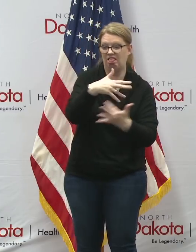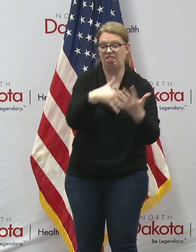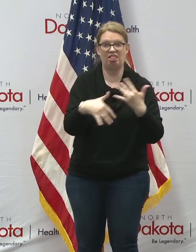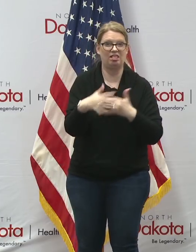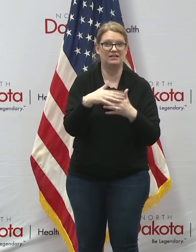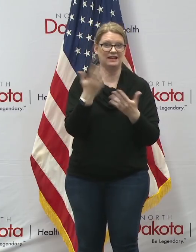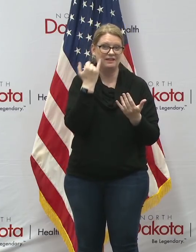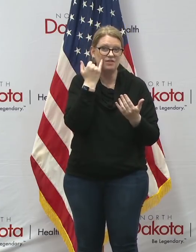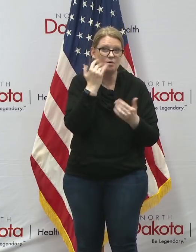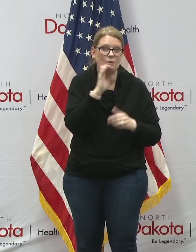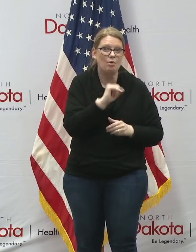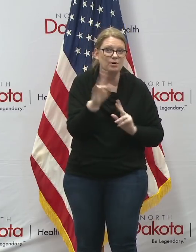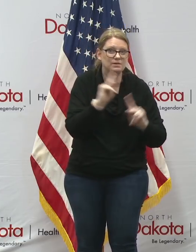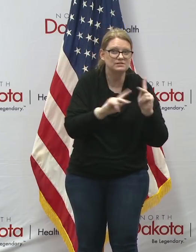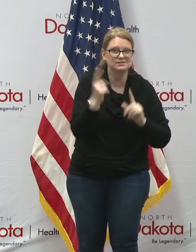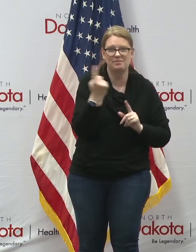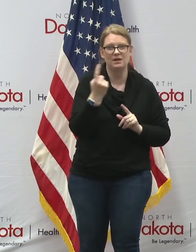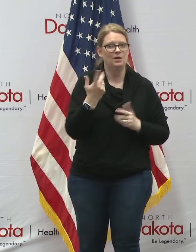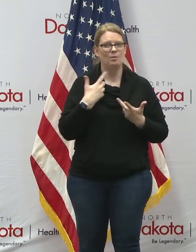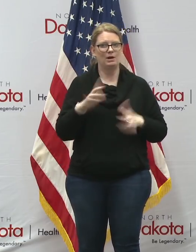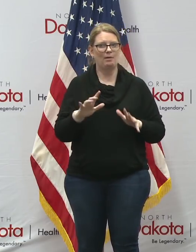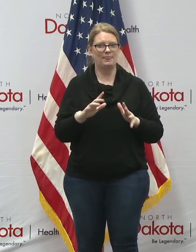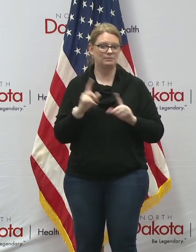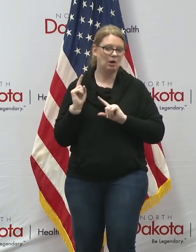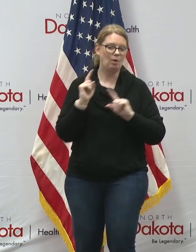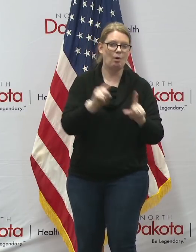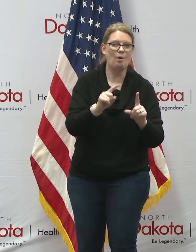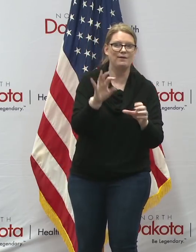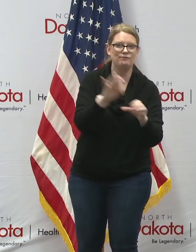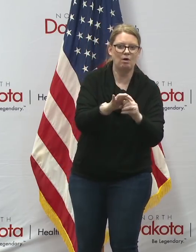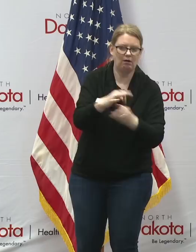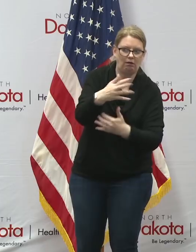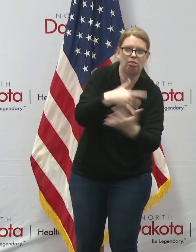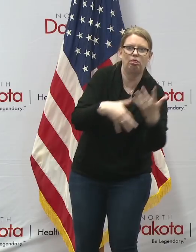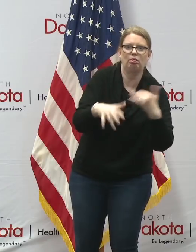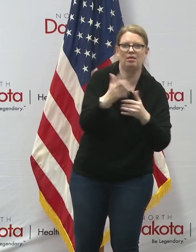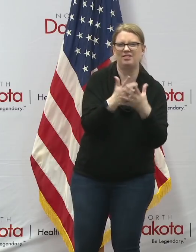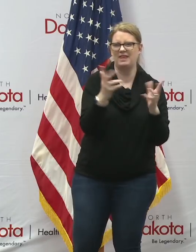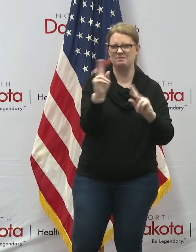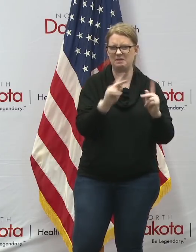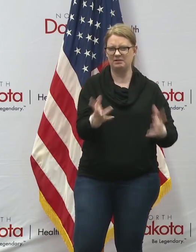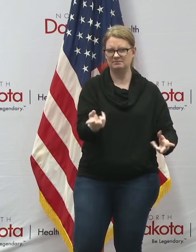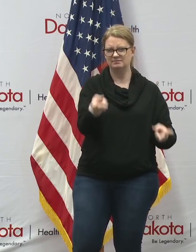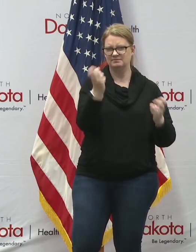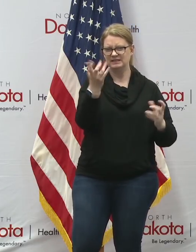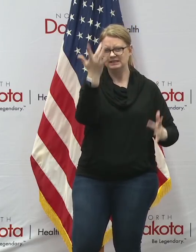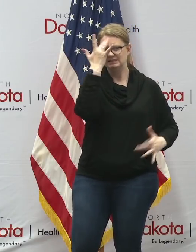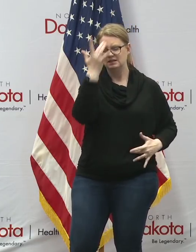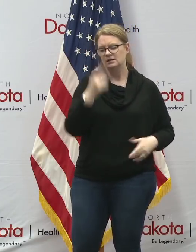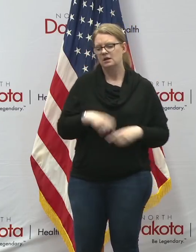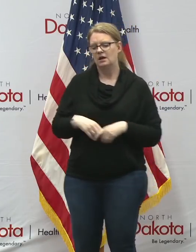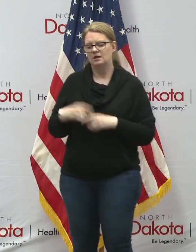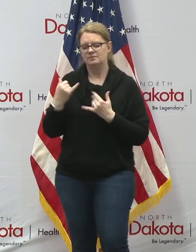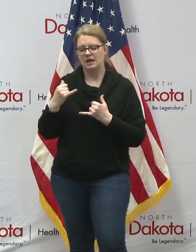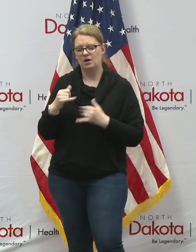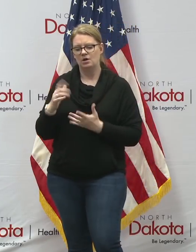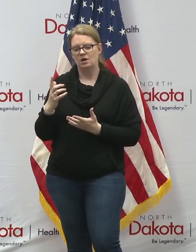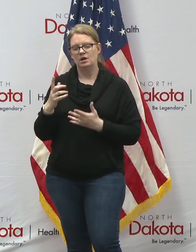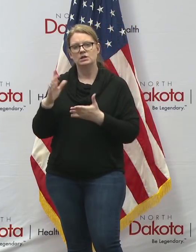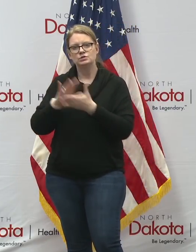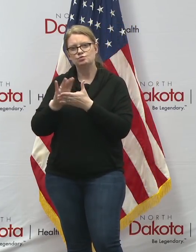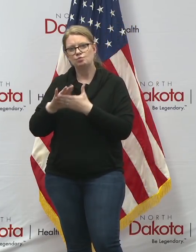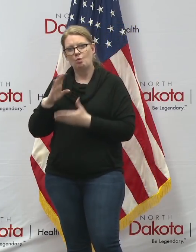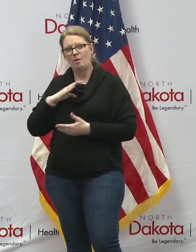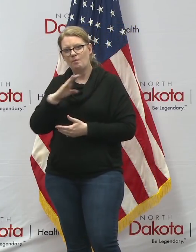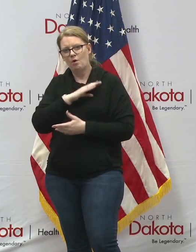a different one uh because there's a different set in century code uh and different terms uh talking about school board